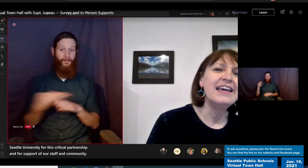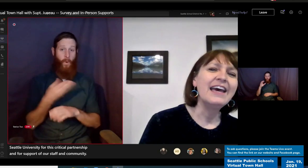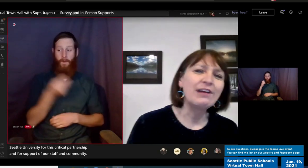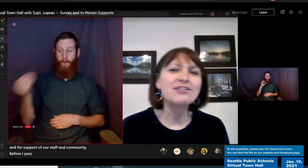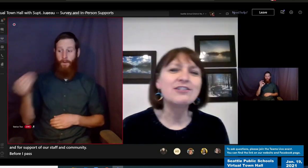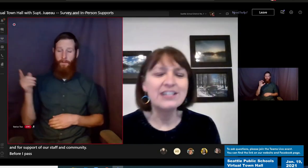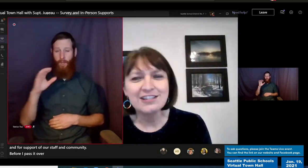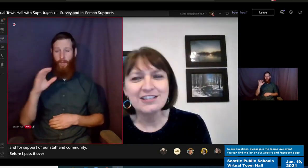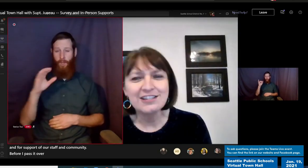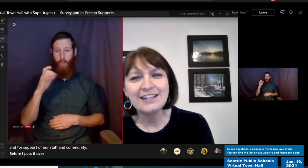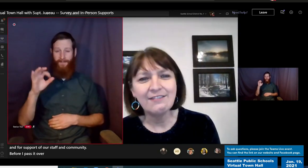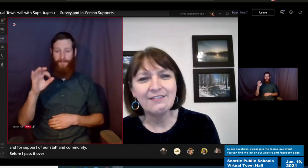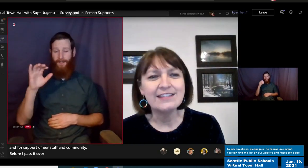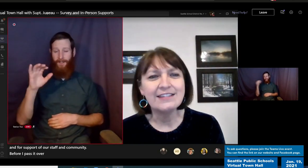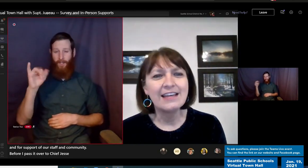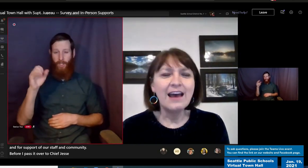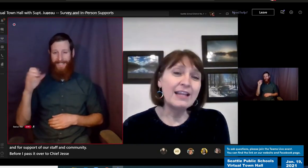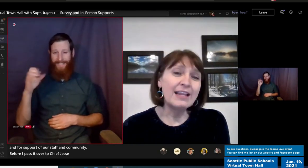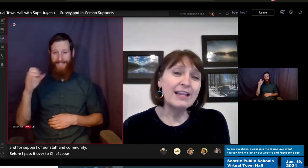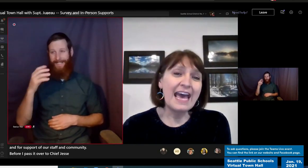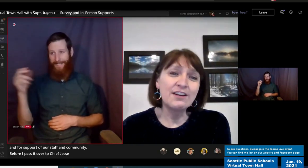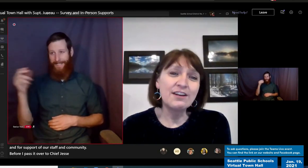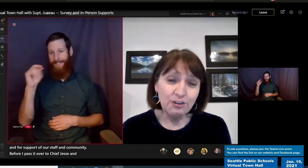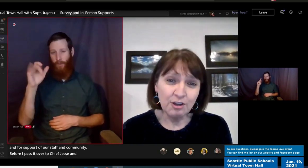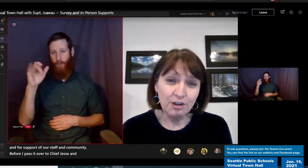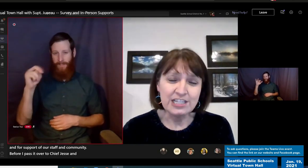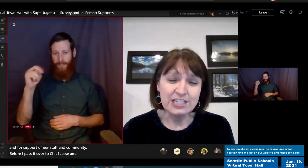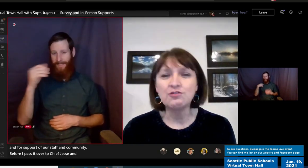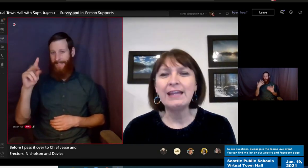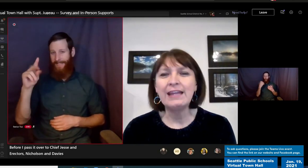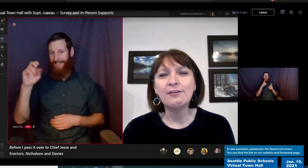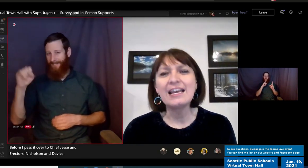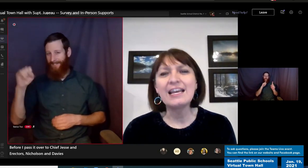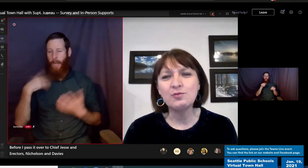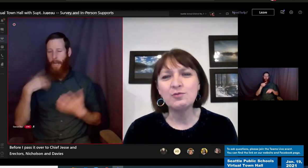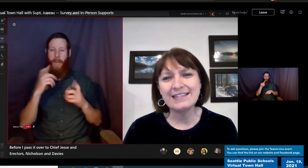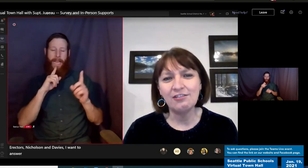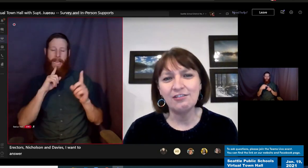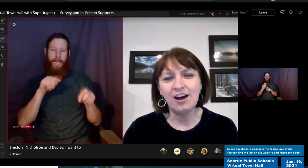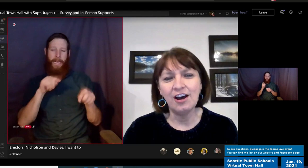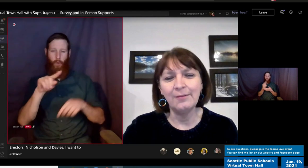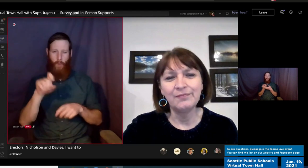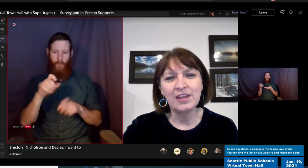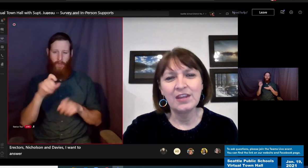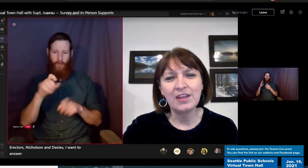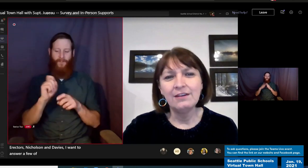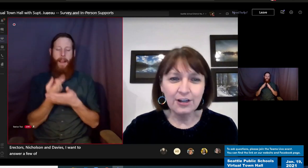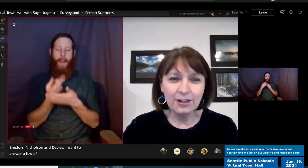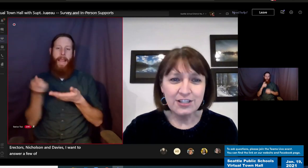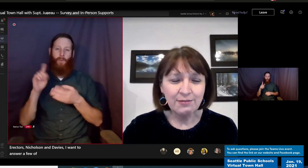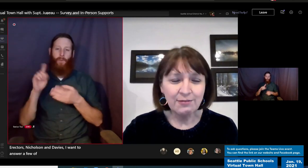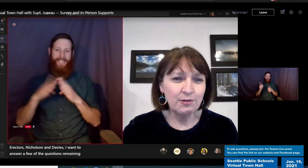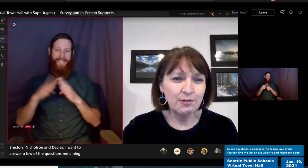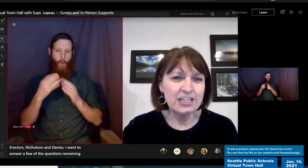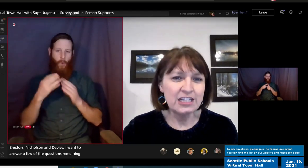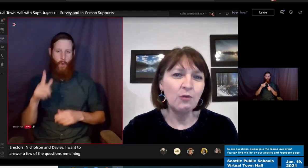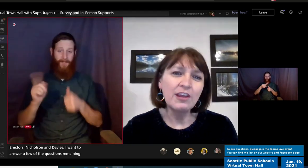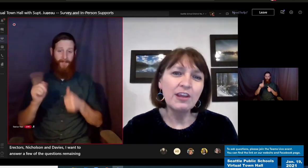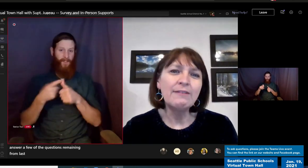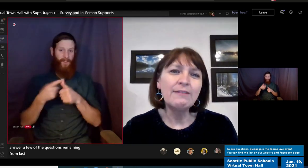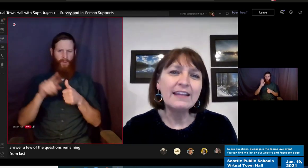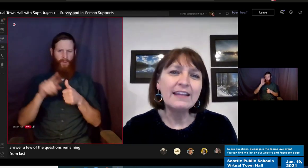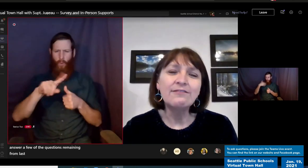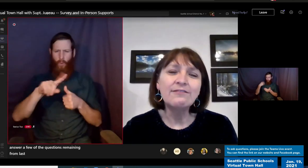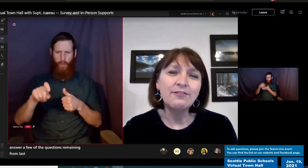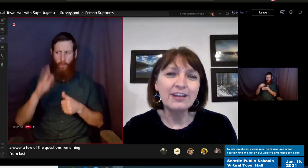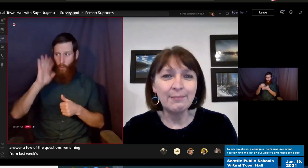Directors Nicholson and Davies, I want to answer a few of the questions remaining from last week's Town Hall. First, there was a question about will there be funding